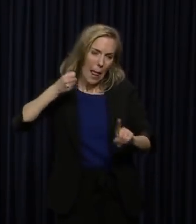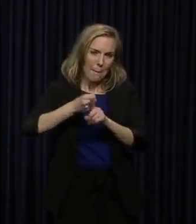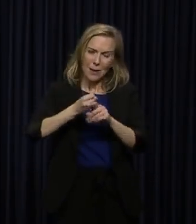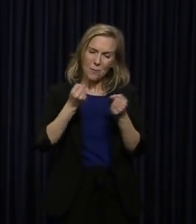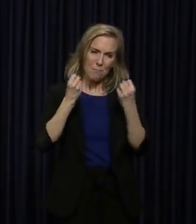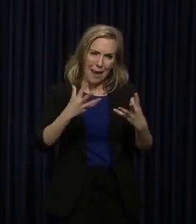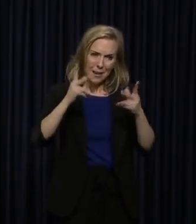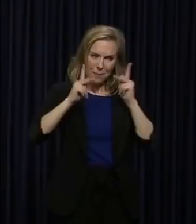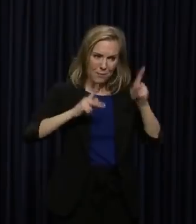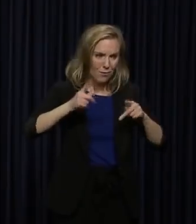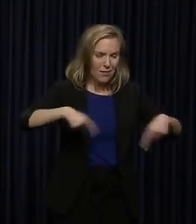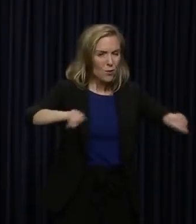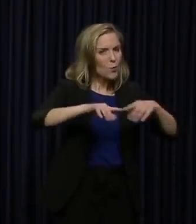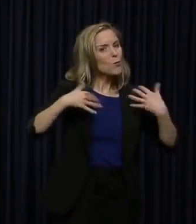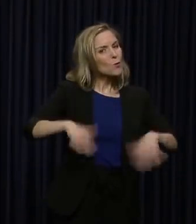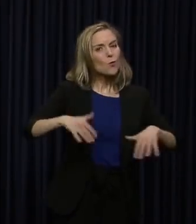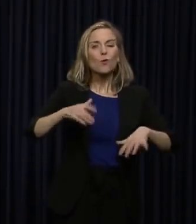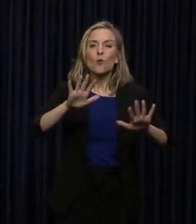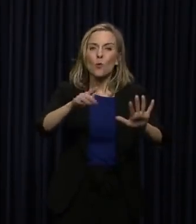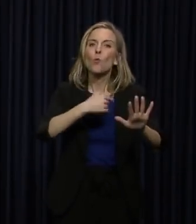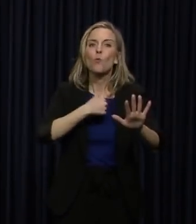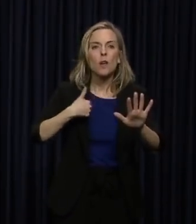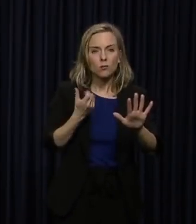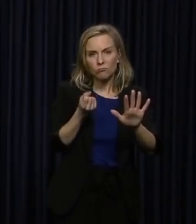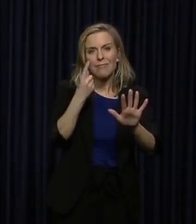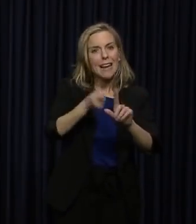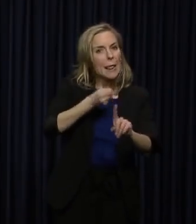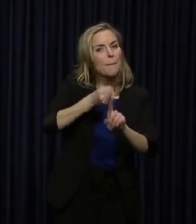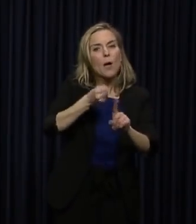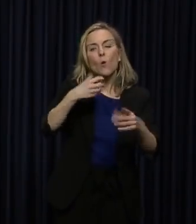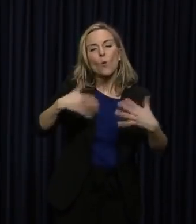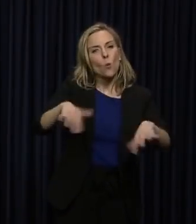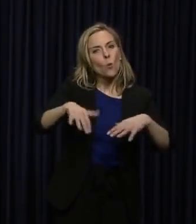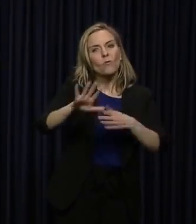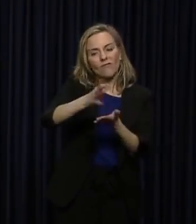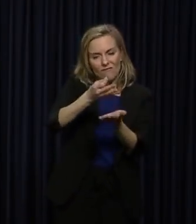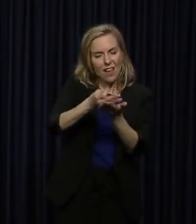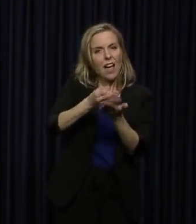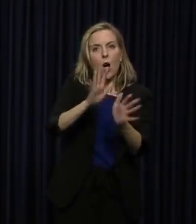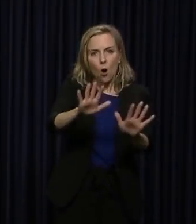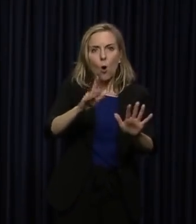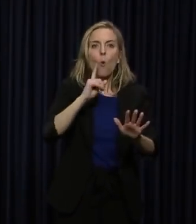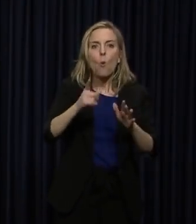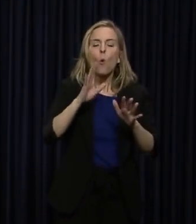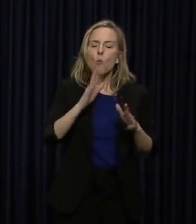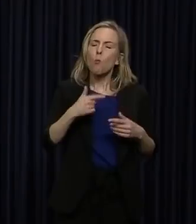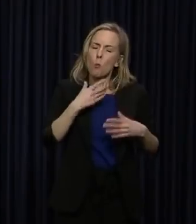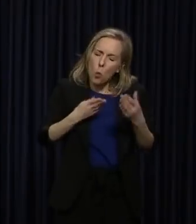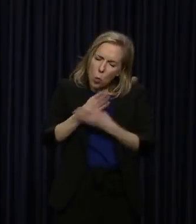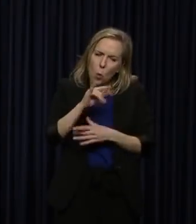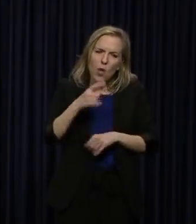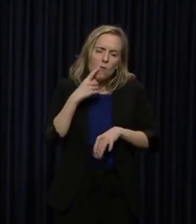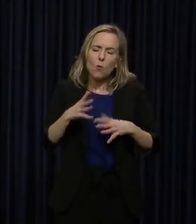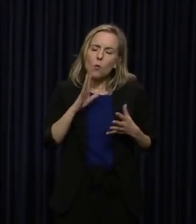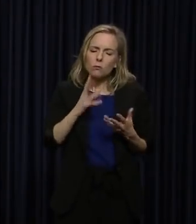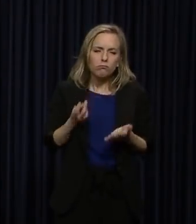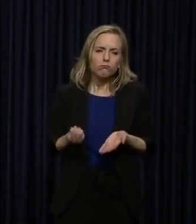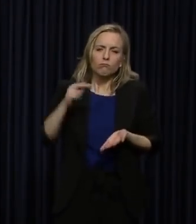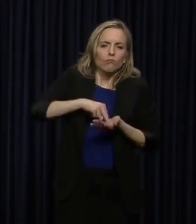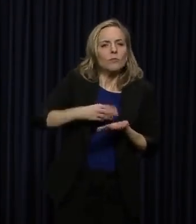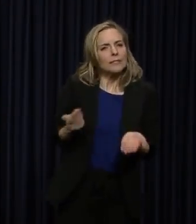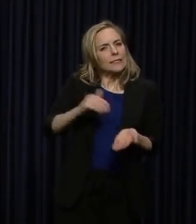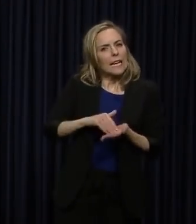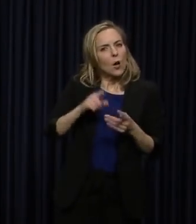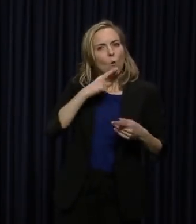people out there. And I want them to know that we understand, but we will get through this. We will all bounce back. We will rebuild what has to be